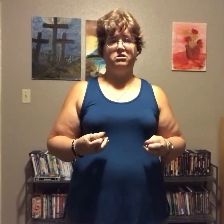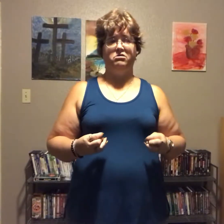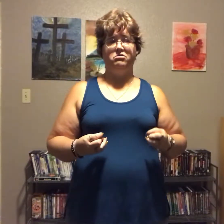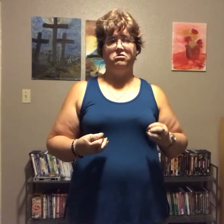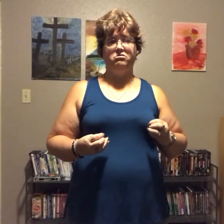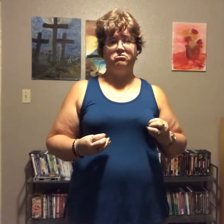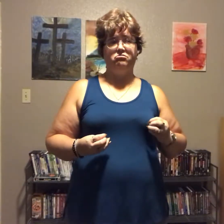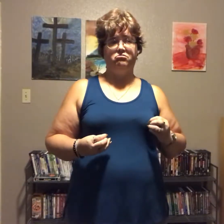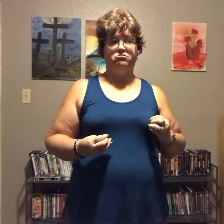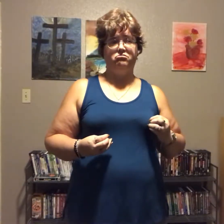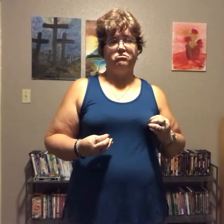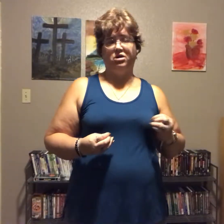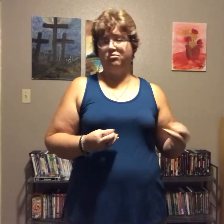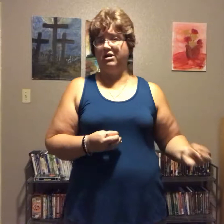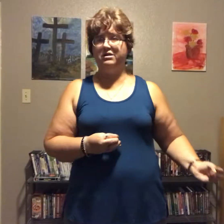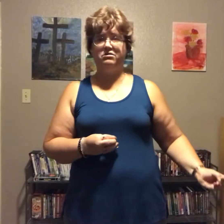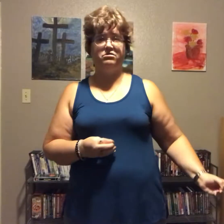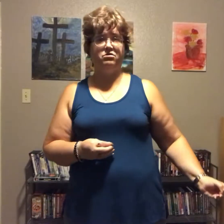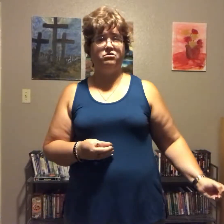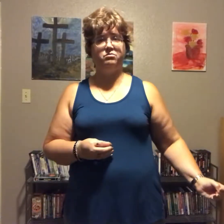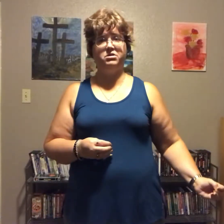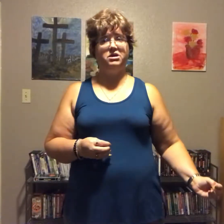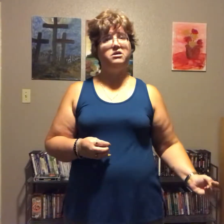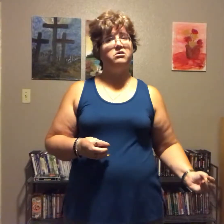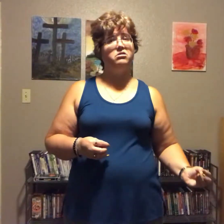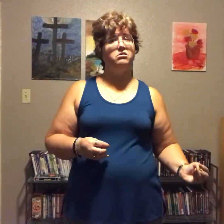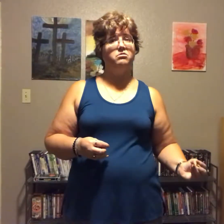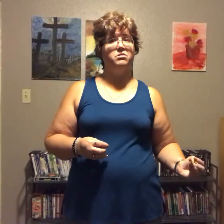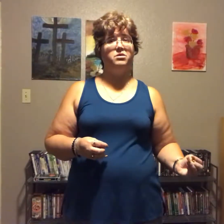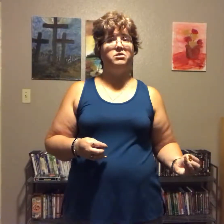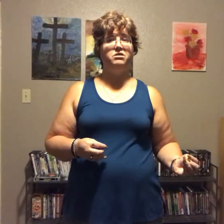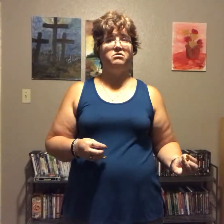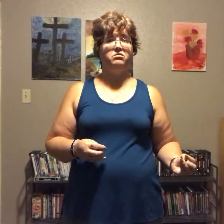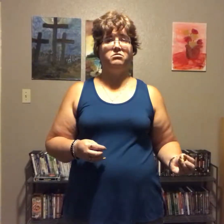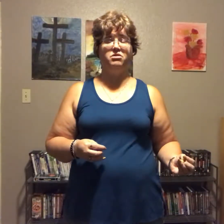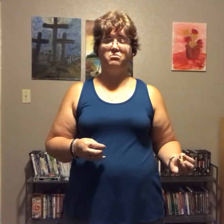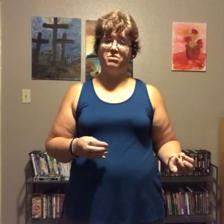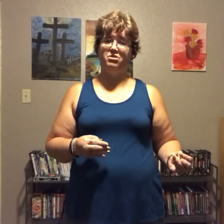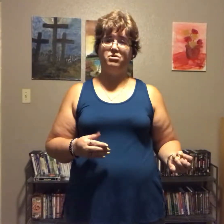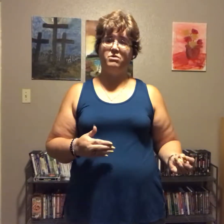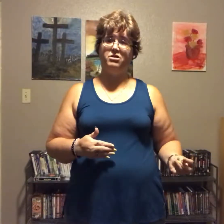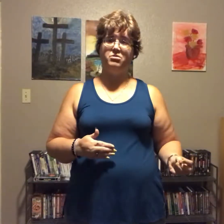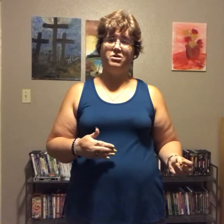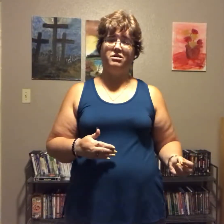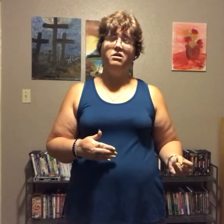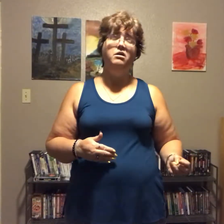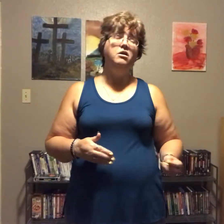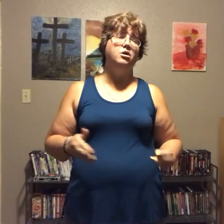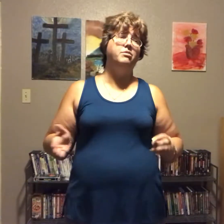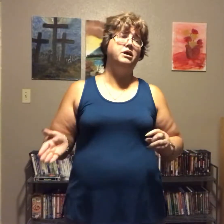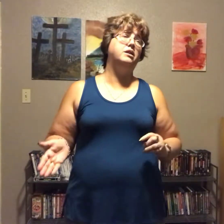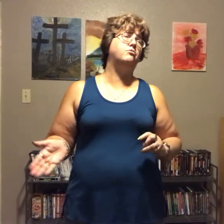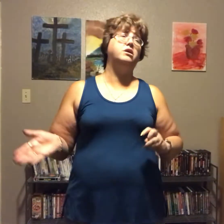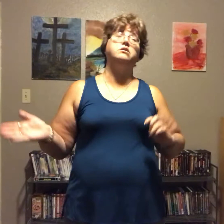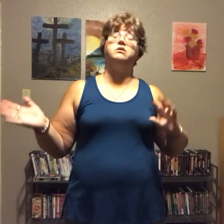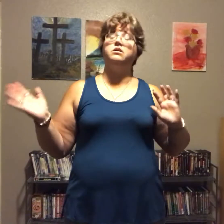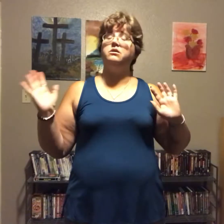directed so to speak maybe it'd be a good way to put it but anyway to keep